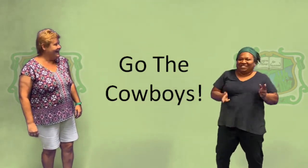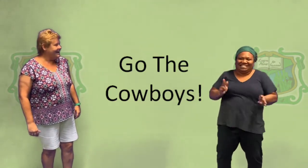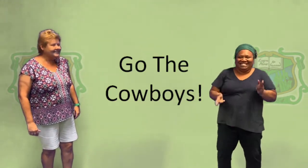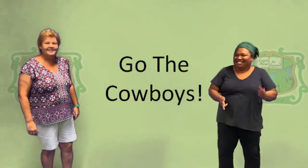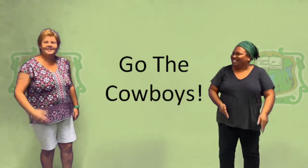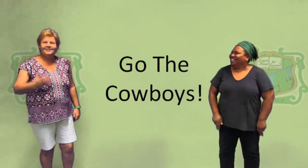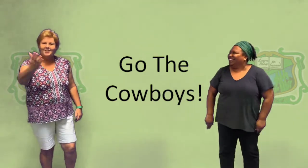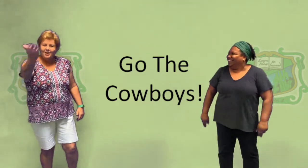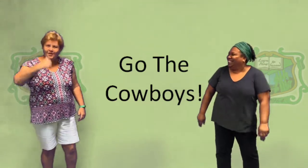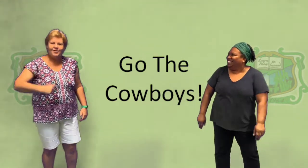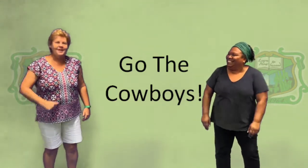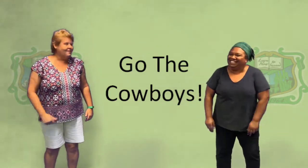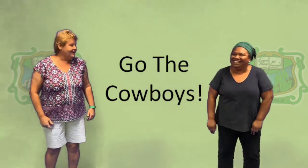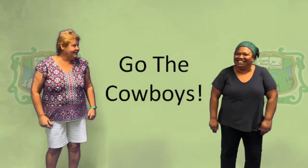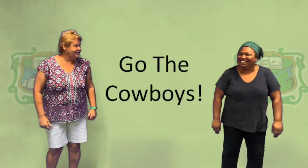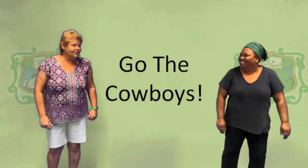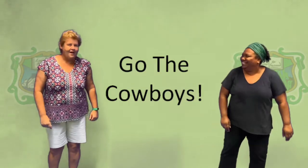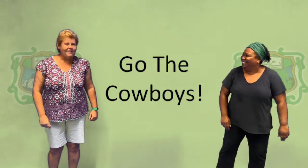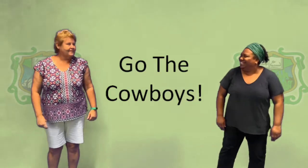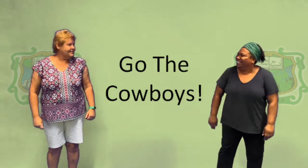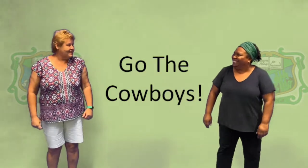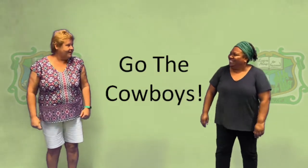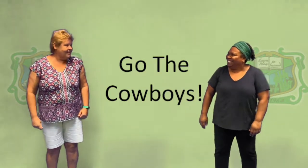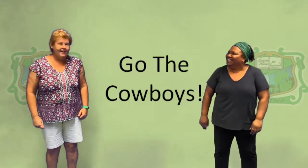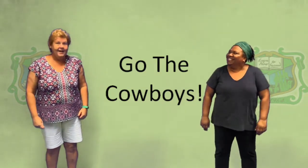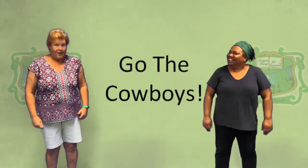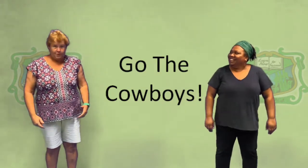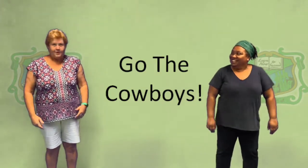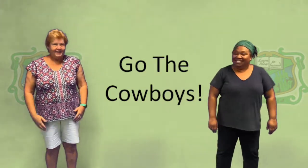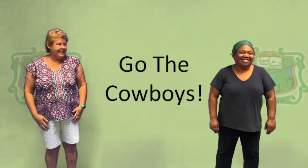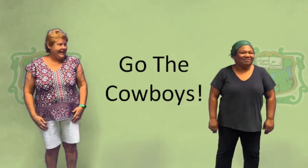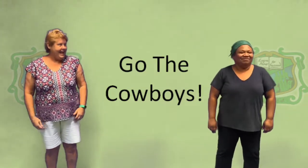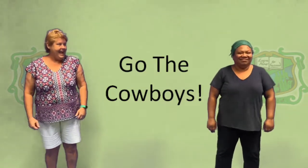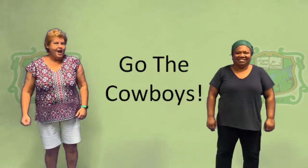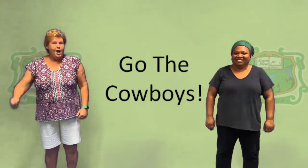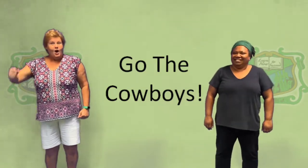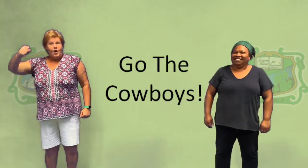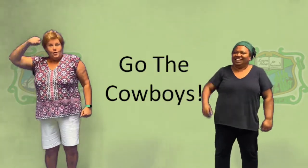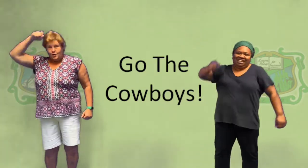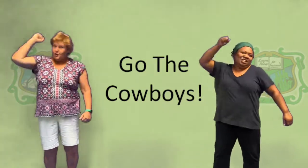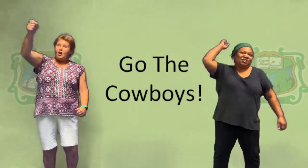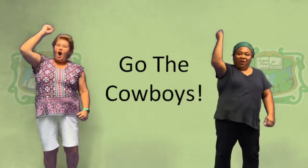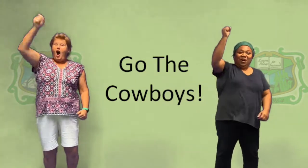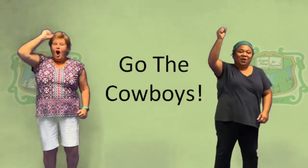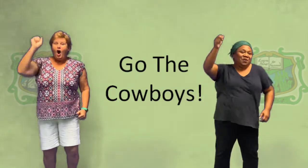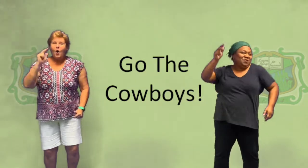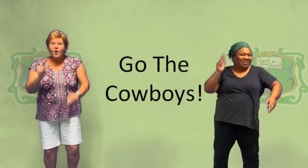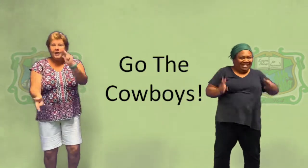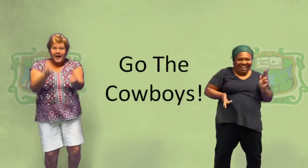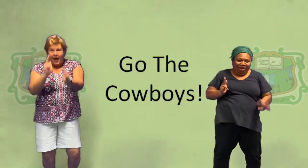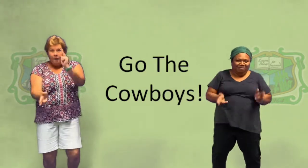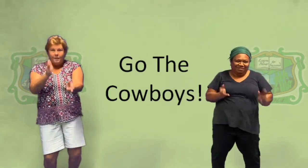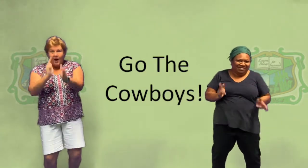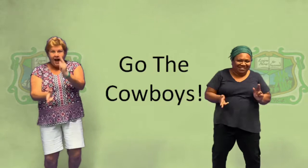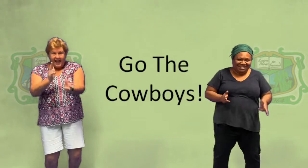Excellent. Do you think we can try that together? You ready? Go Cowboys.